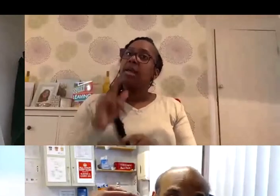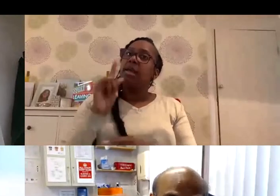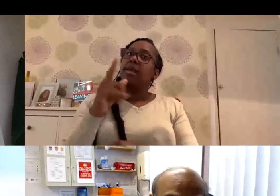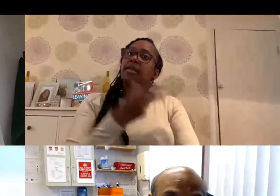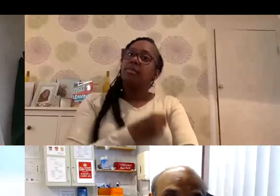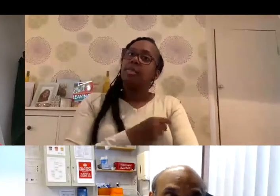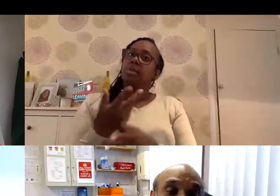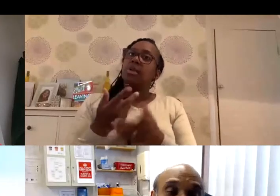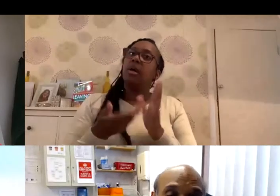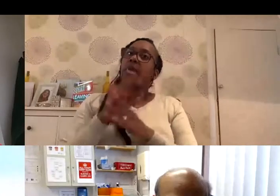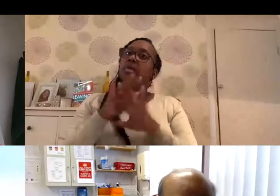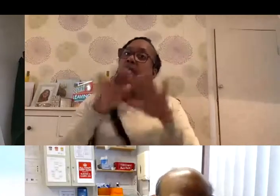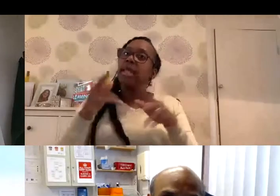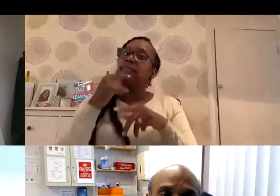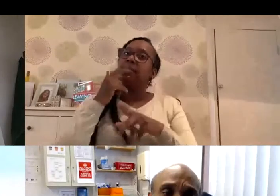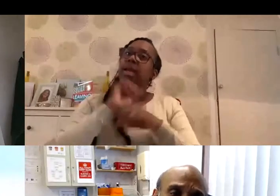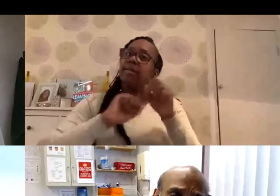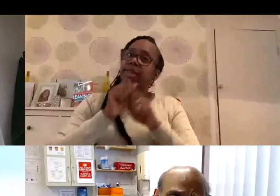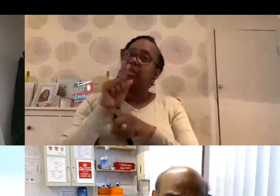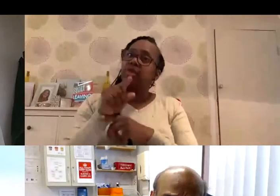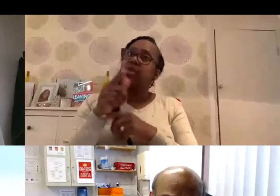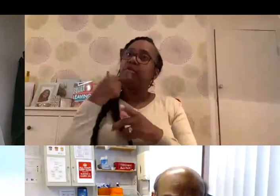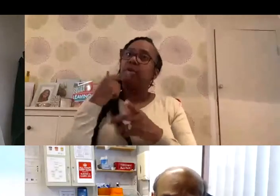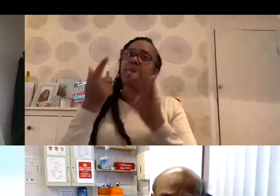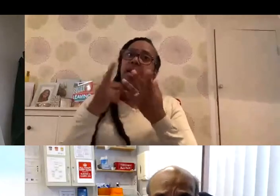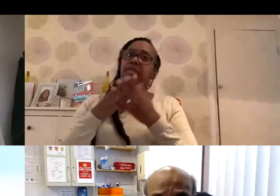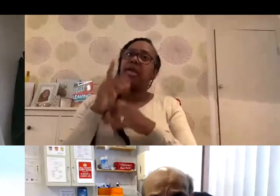to put it up to a level so that it protects you from a new infection.